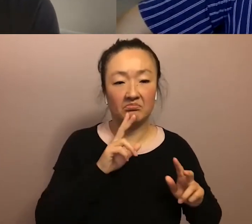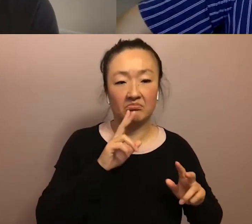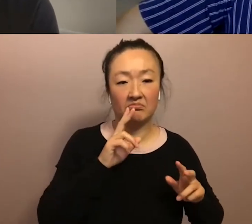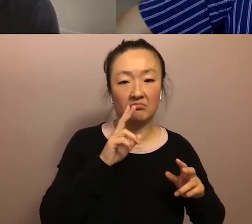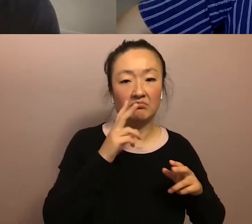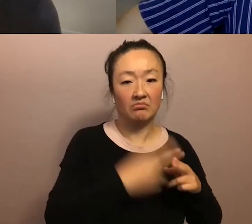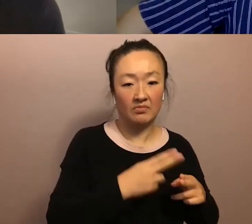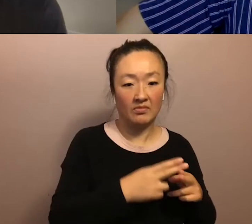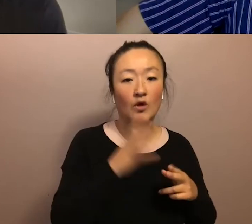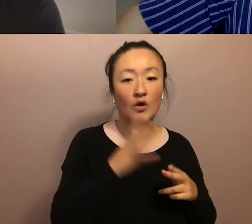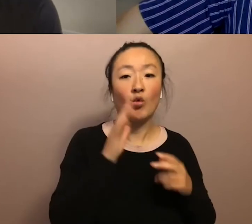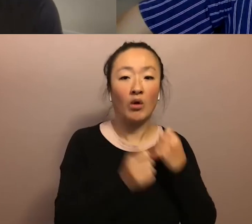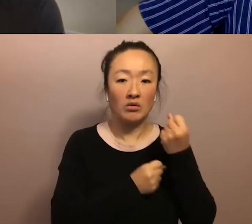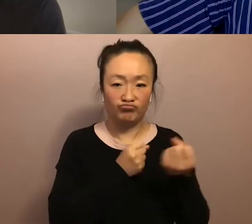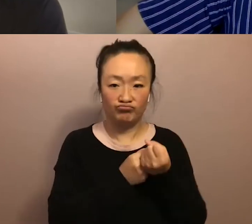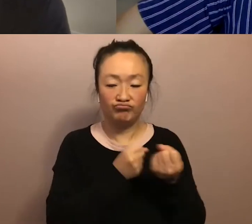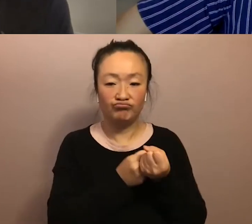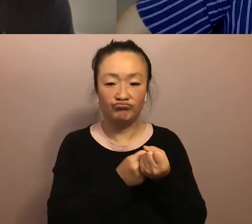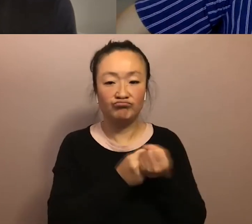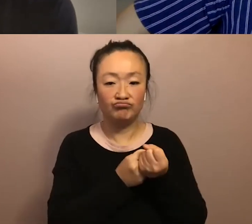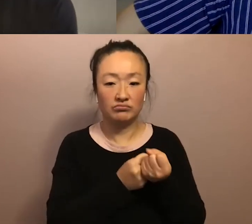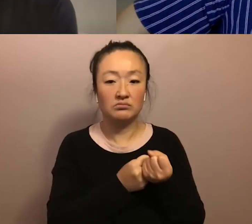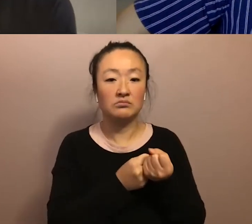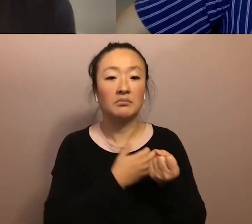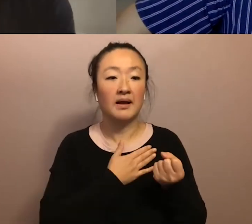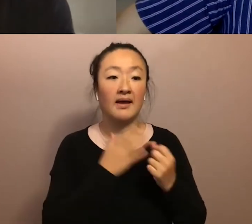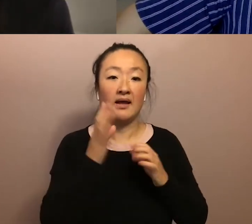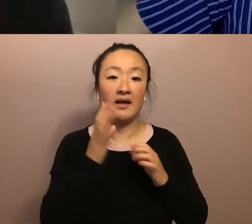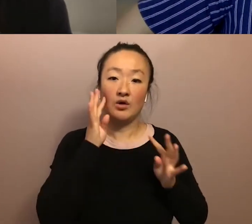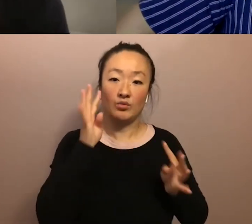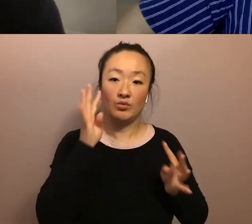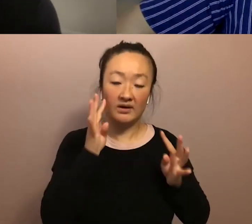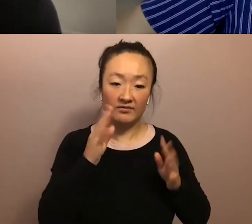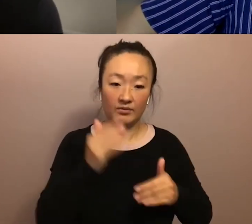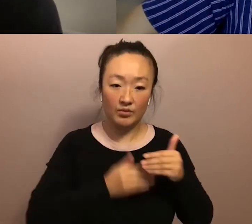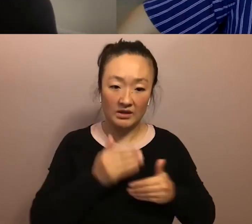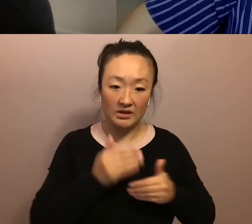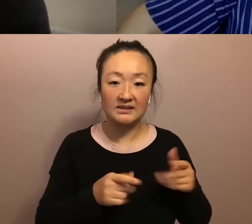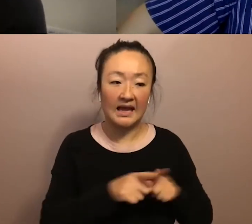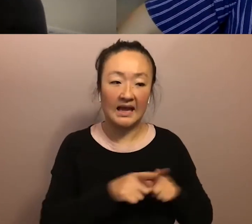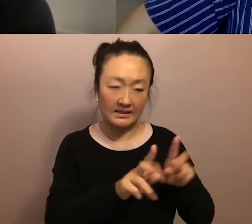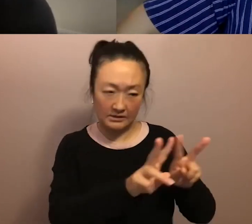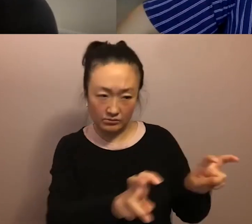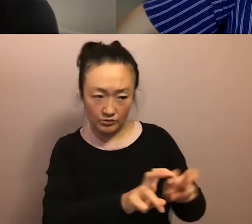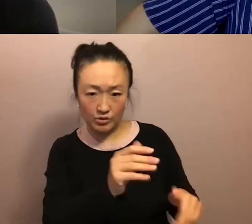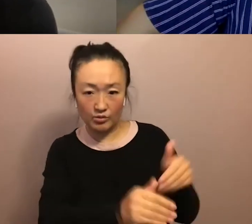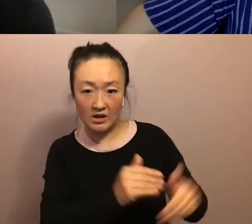by my creative process as a critical process as a scholarly process.